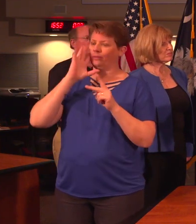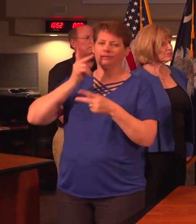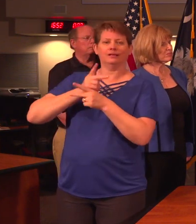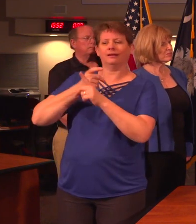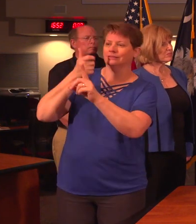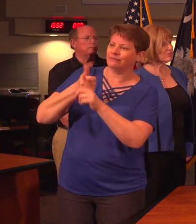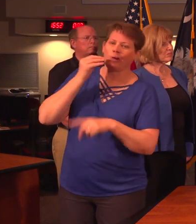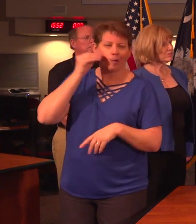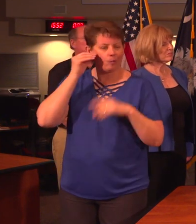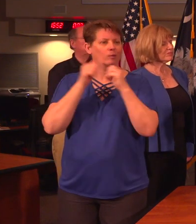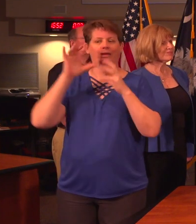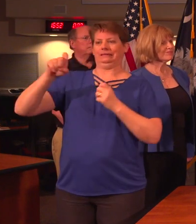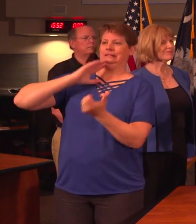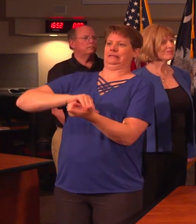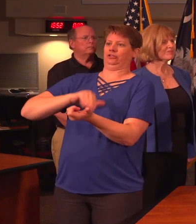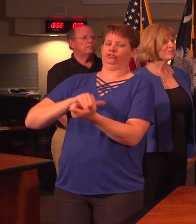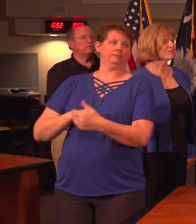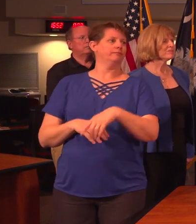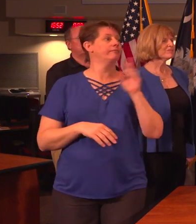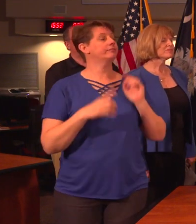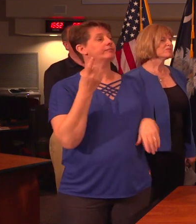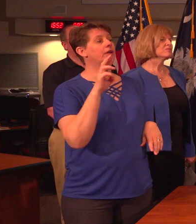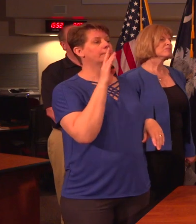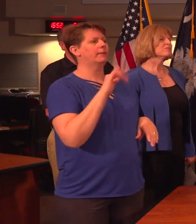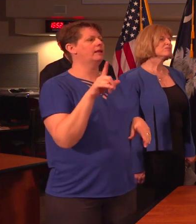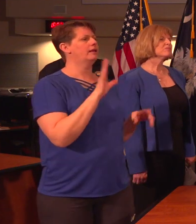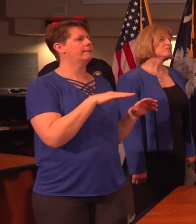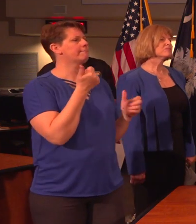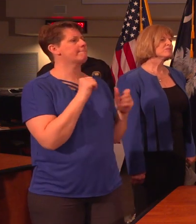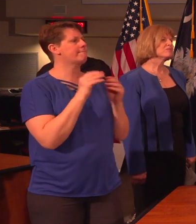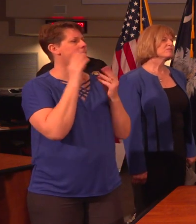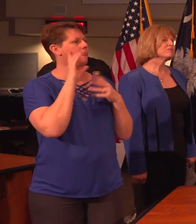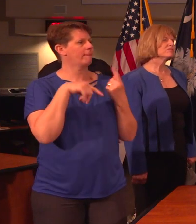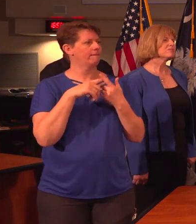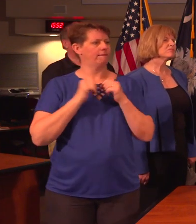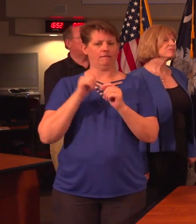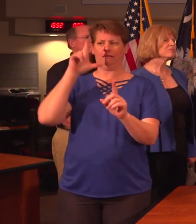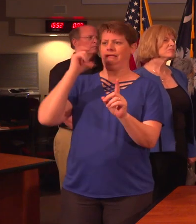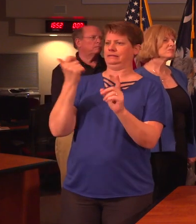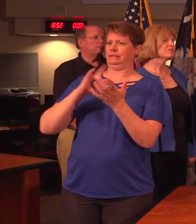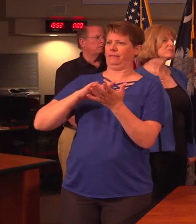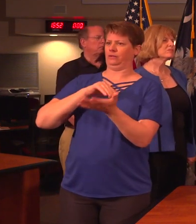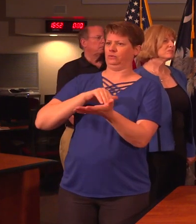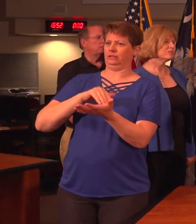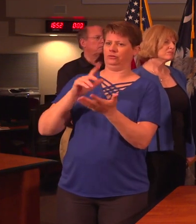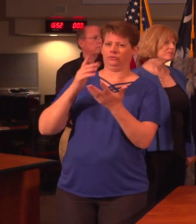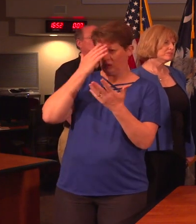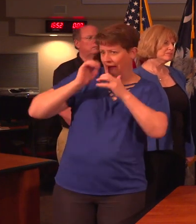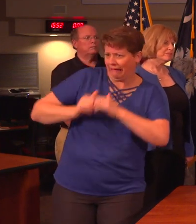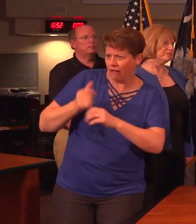home without medical evaluation. Dr. Bell, is there any more information about how the patient at Lexington Medical Center or the nursing home got